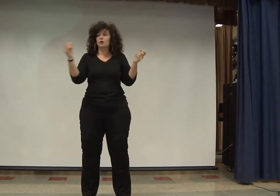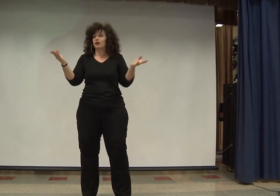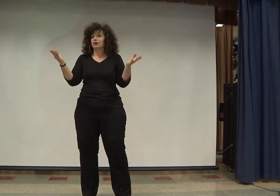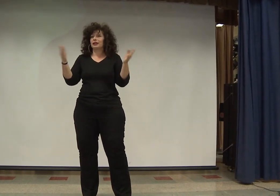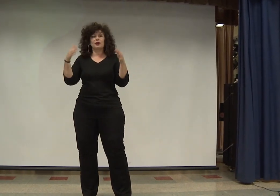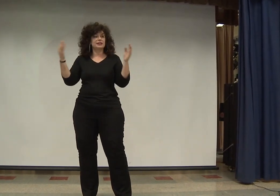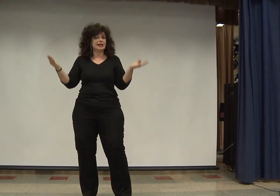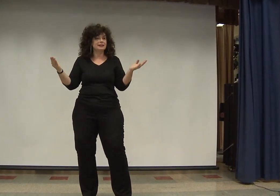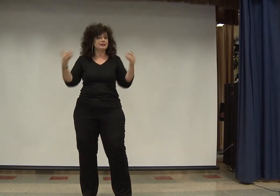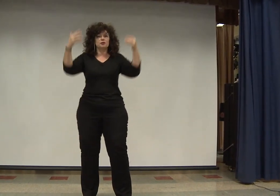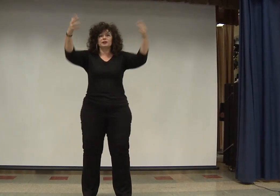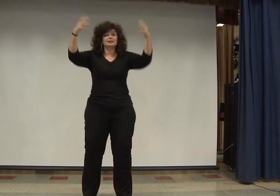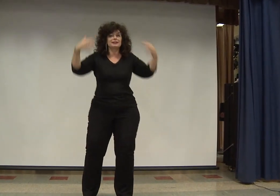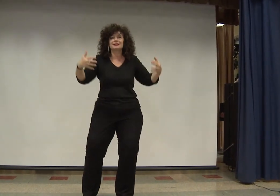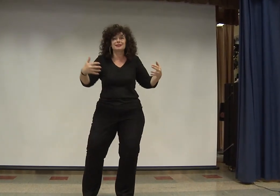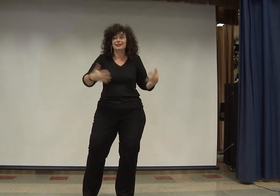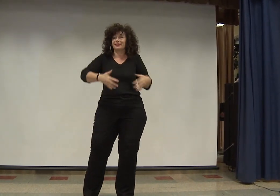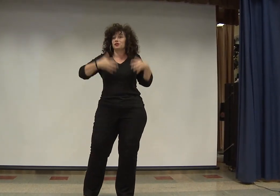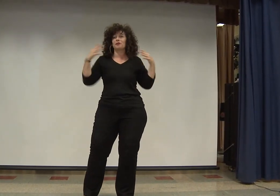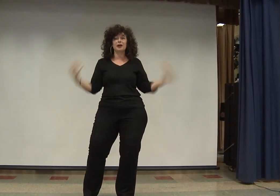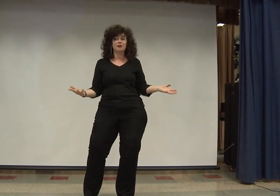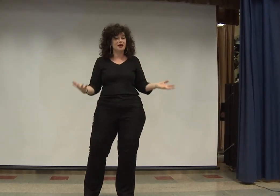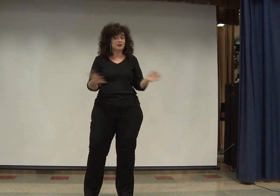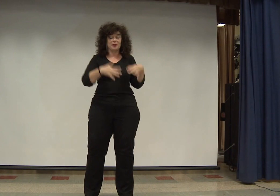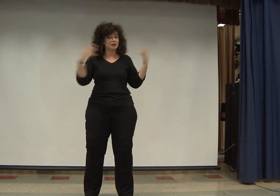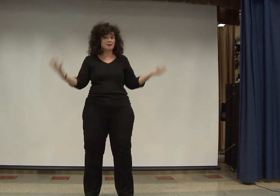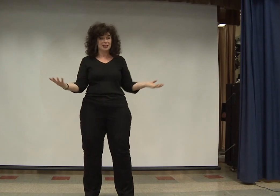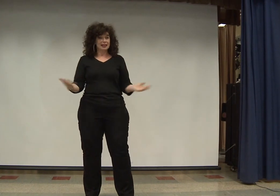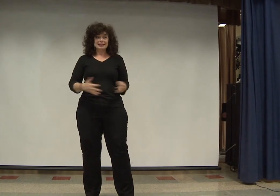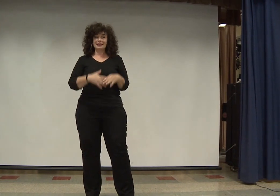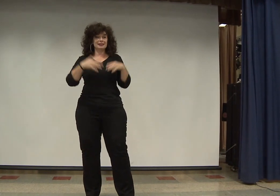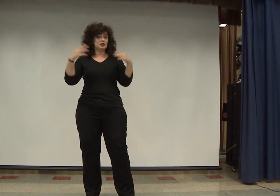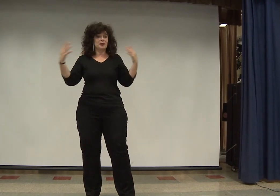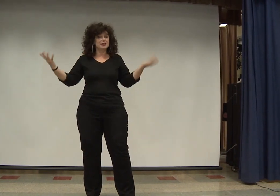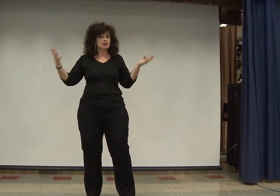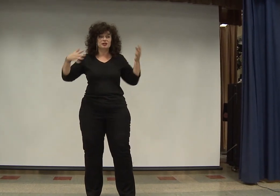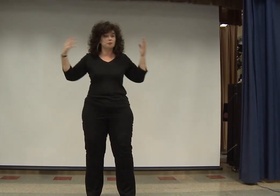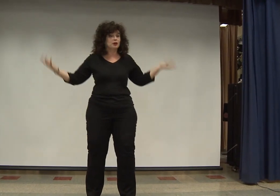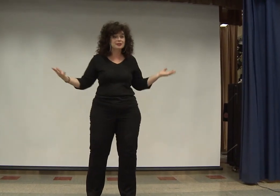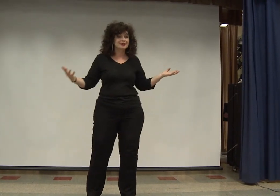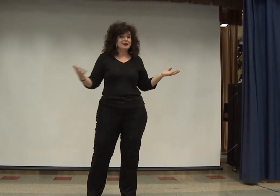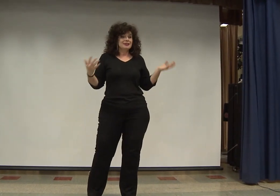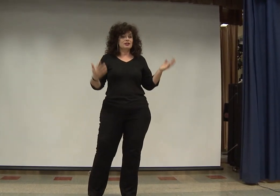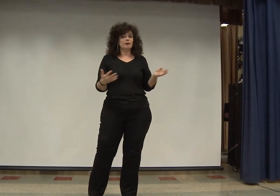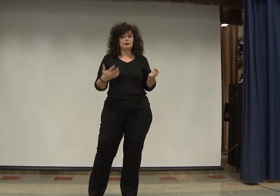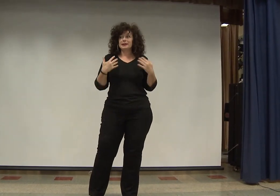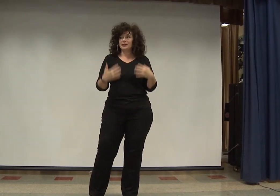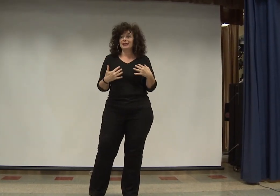word, and you have a sentence, and you put the sentences together, and have a paragraph, and the paragraphs lead into pages and books. So to me,